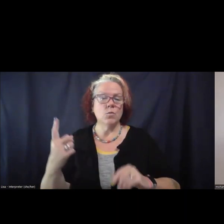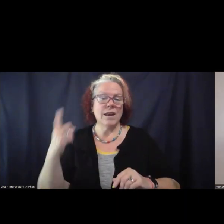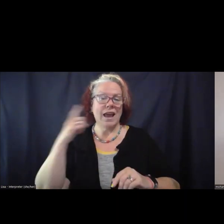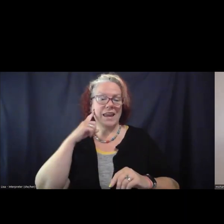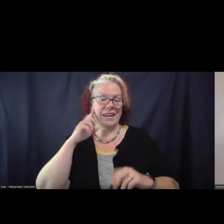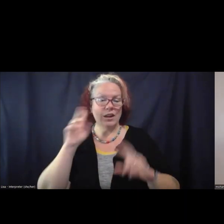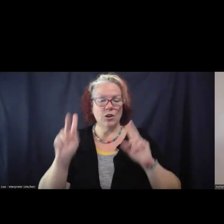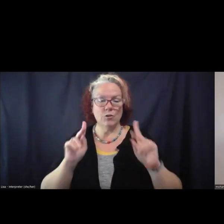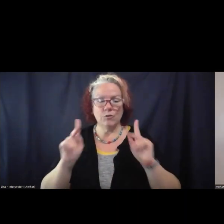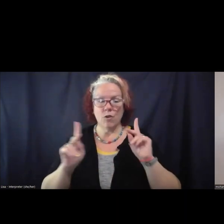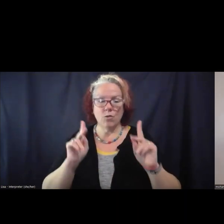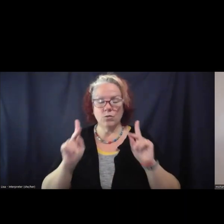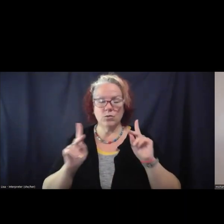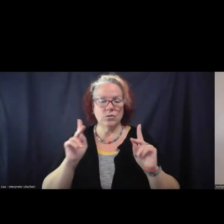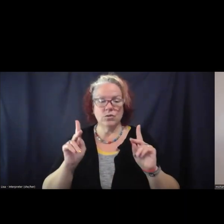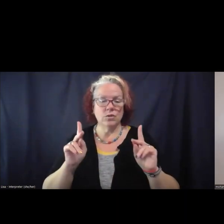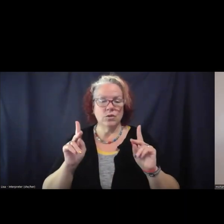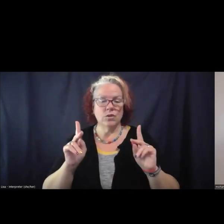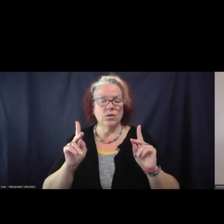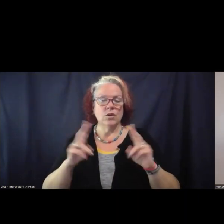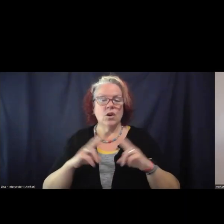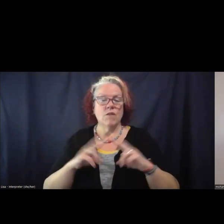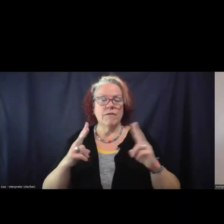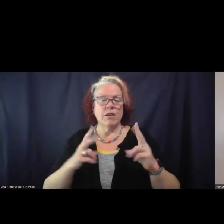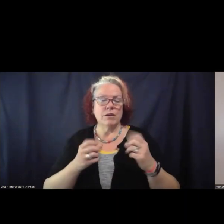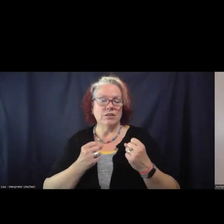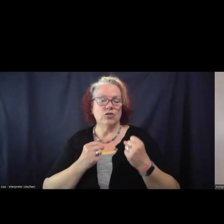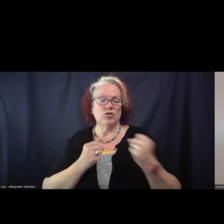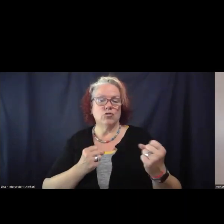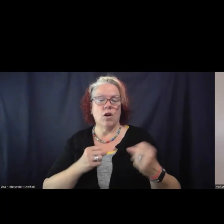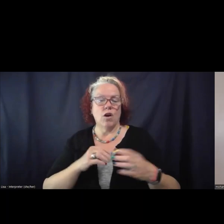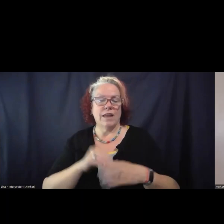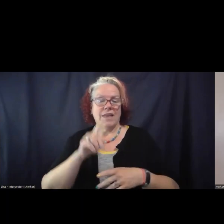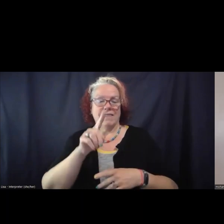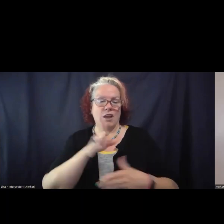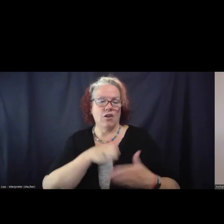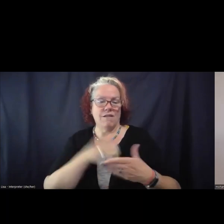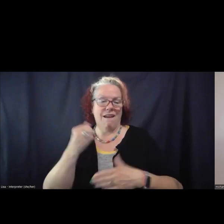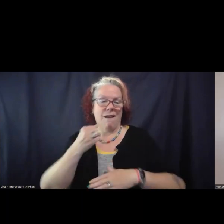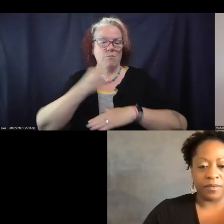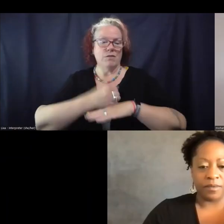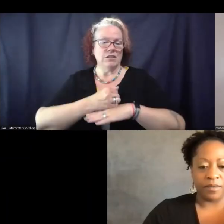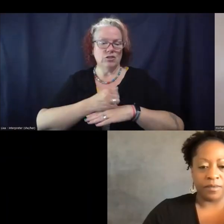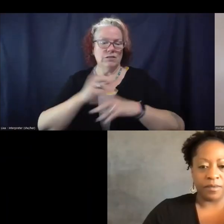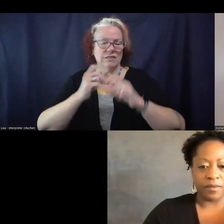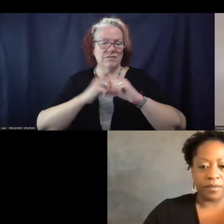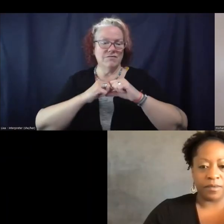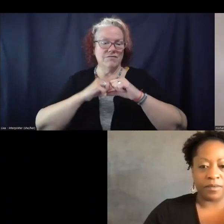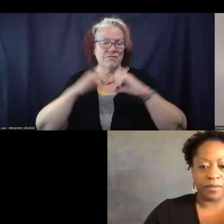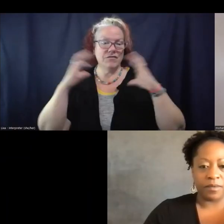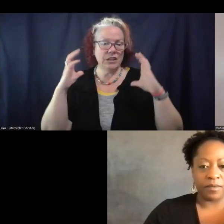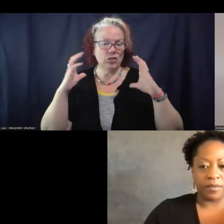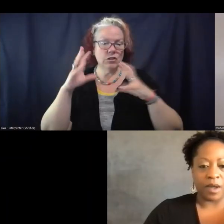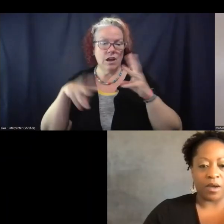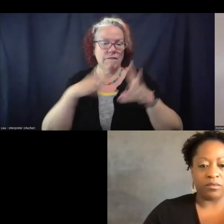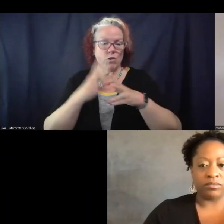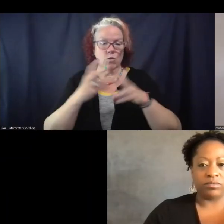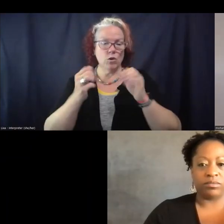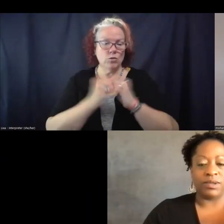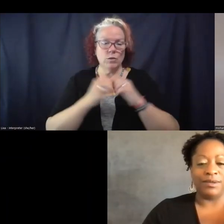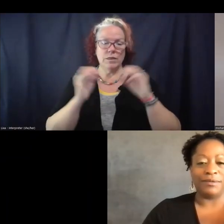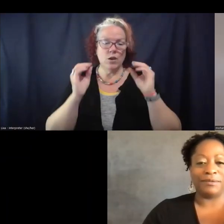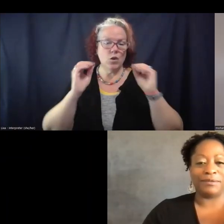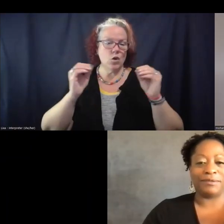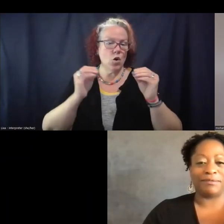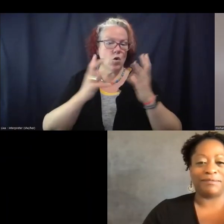are, you know, very strong in, in their abolitionist kind of vision of a world without prisons and, and